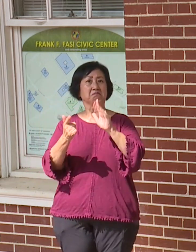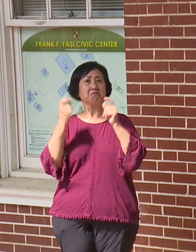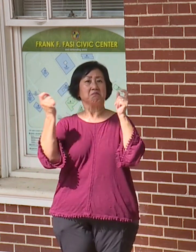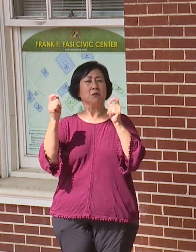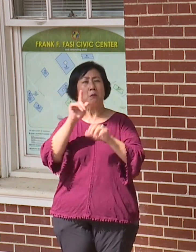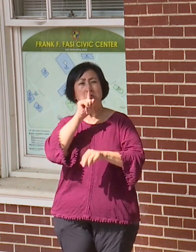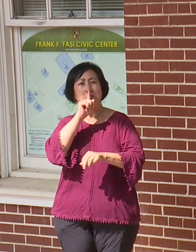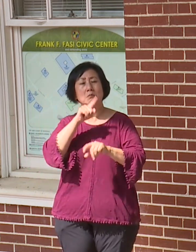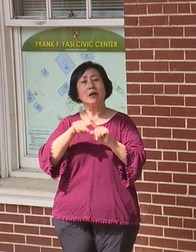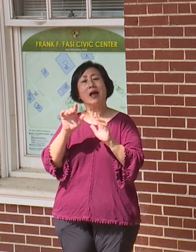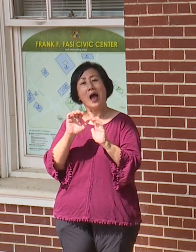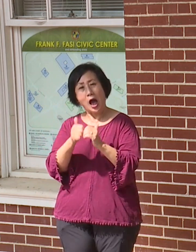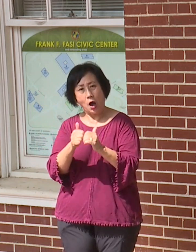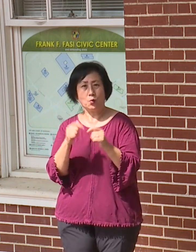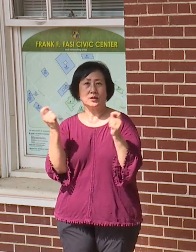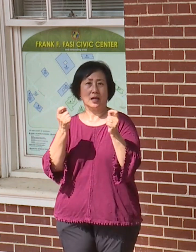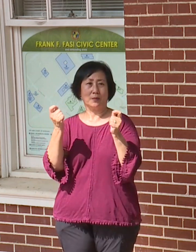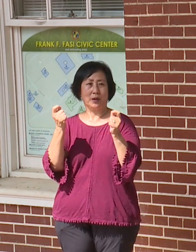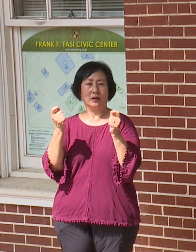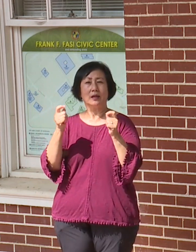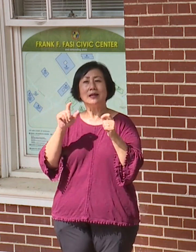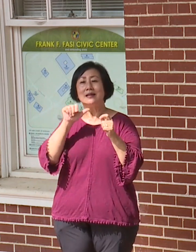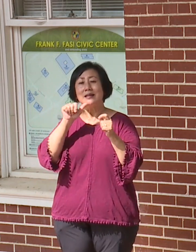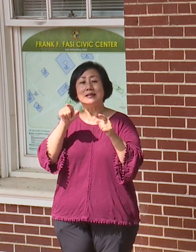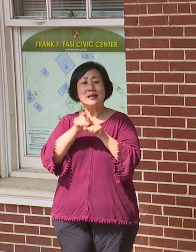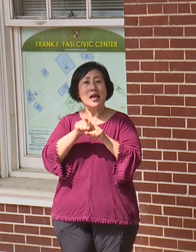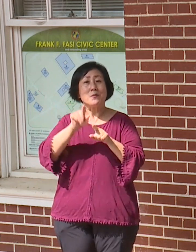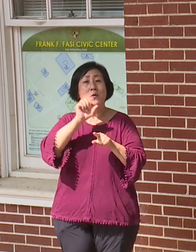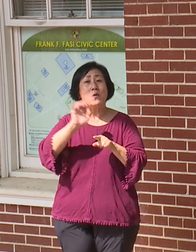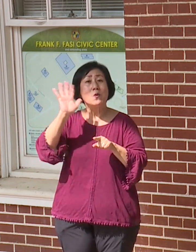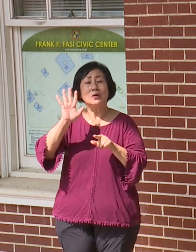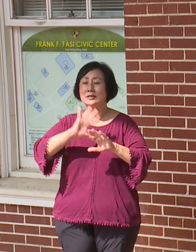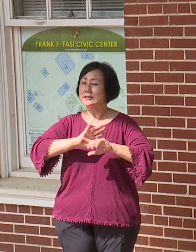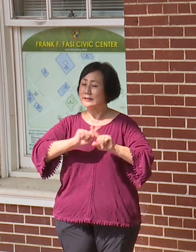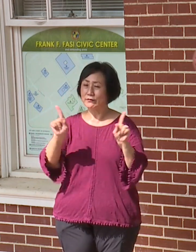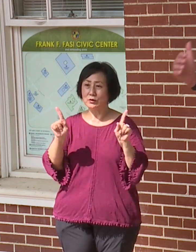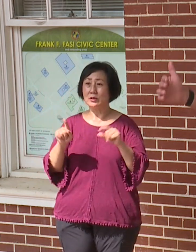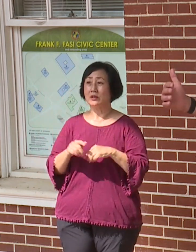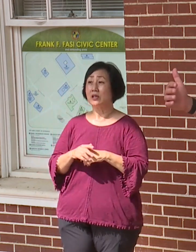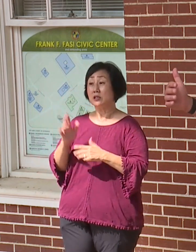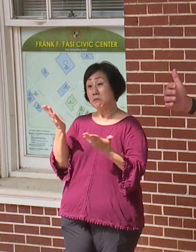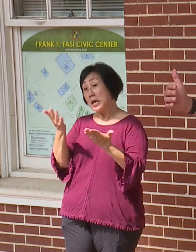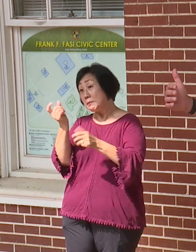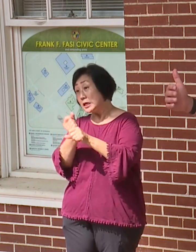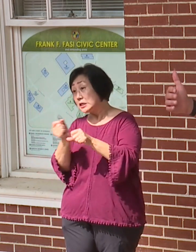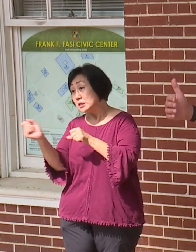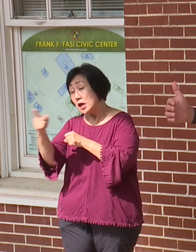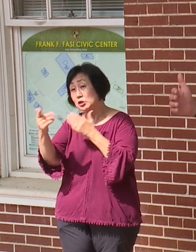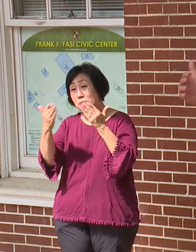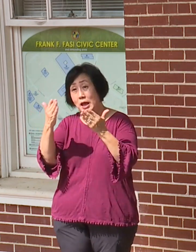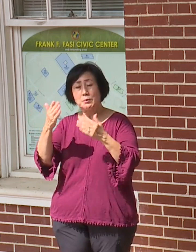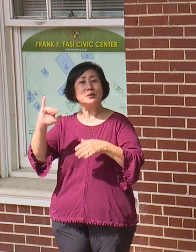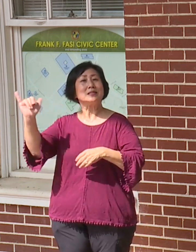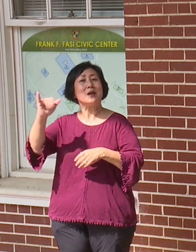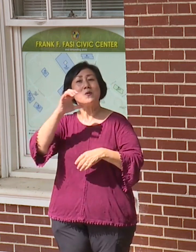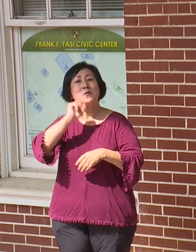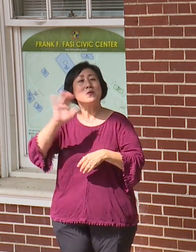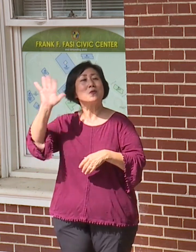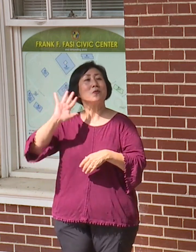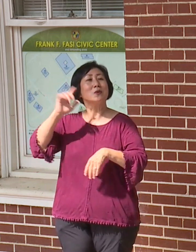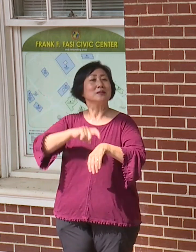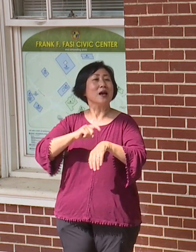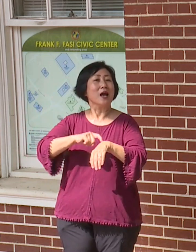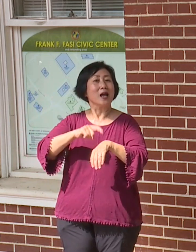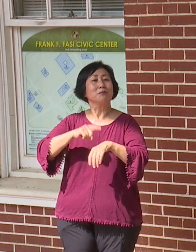but it's how we celebrate, in a very different way, so that perhaps the Halloween next year will be like it was before.